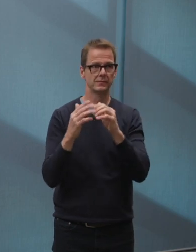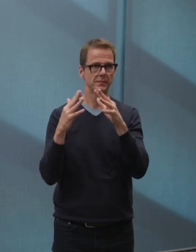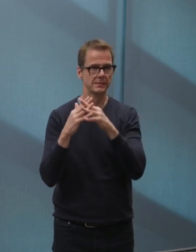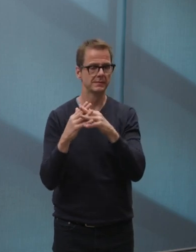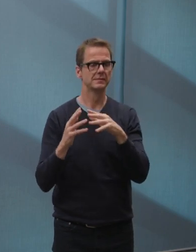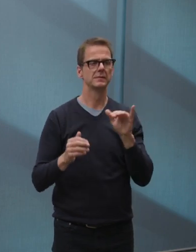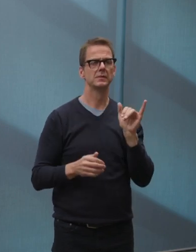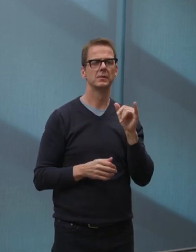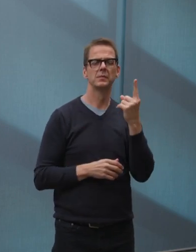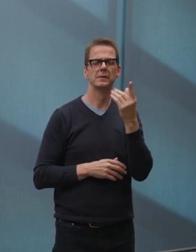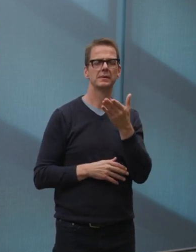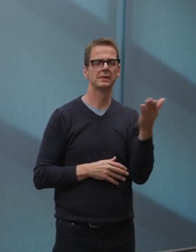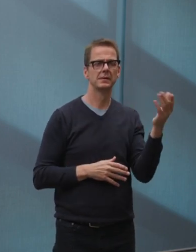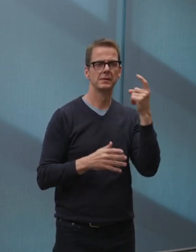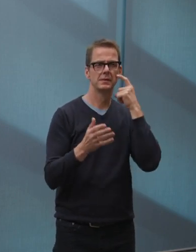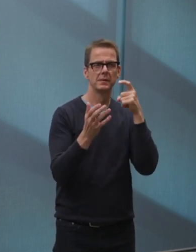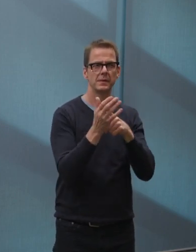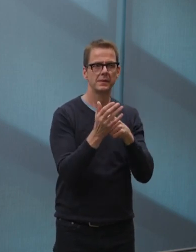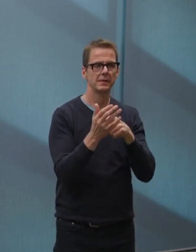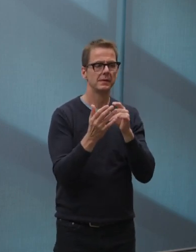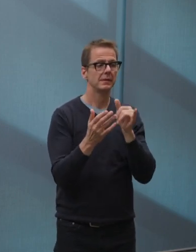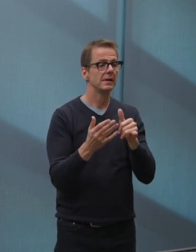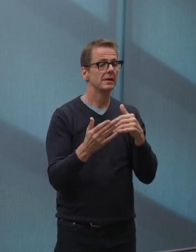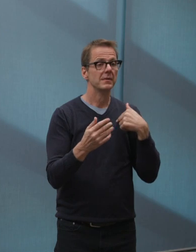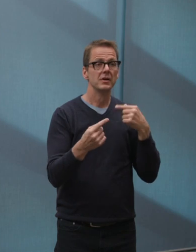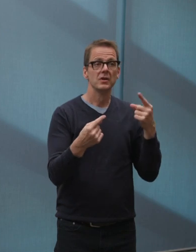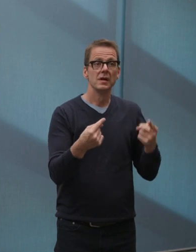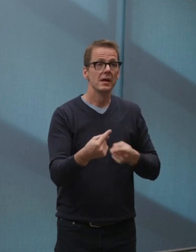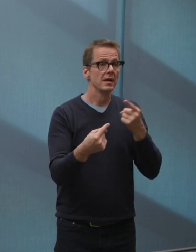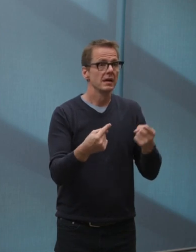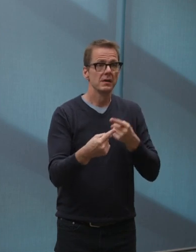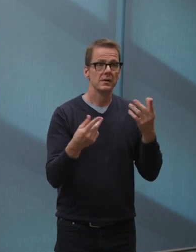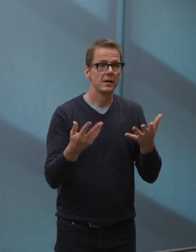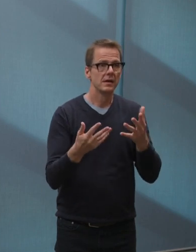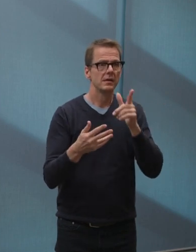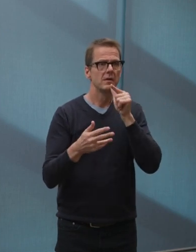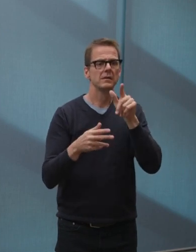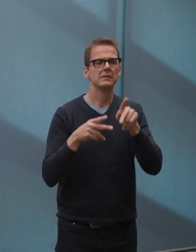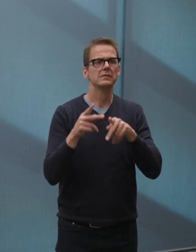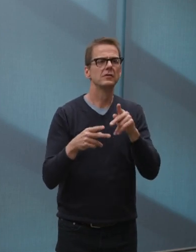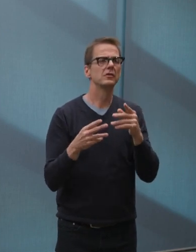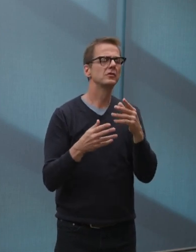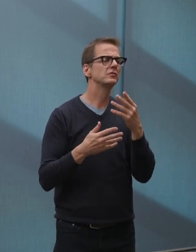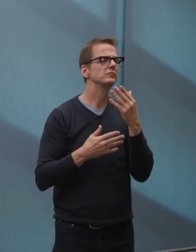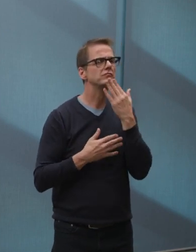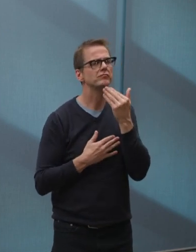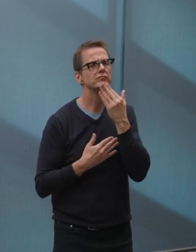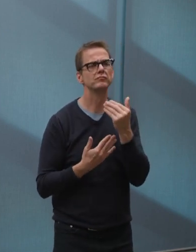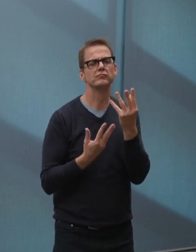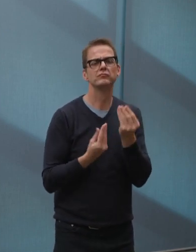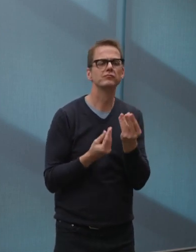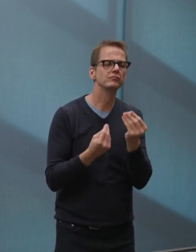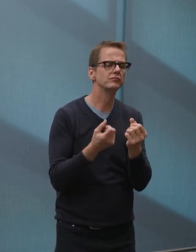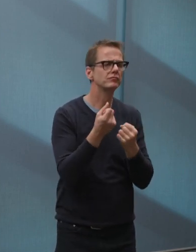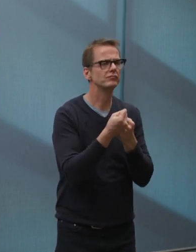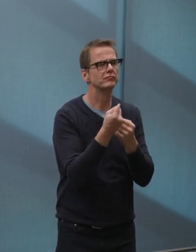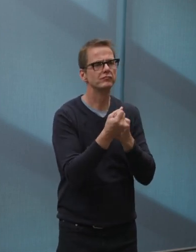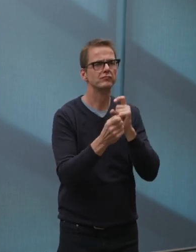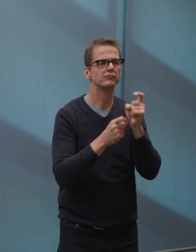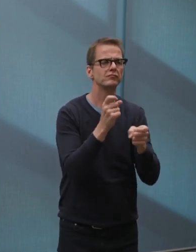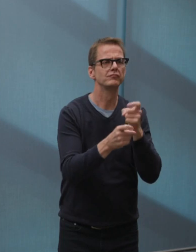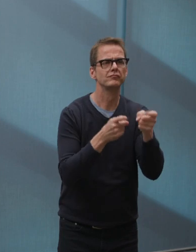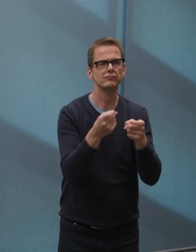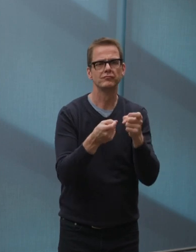know there is a lot of interest among Edmontonians about when our city-owned golf courses will be open, and I'm pleased to share with you that we will open two of our golf